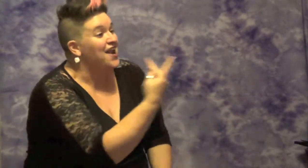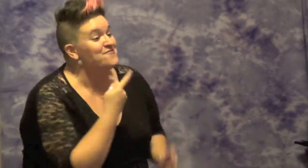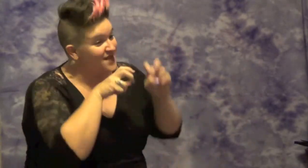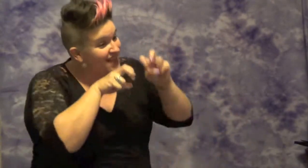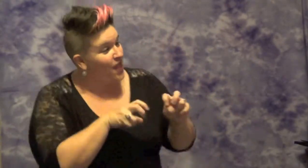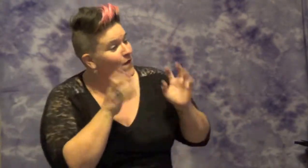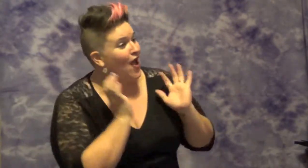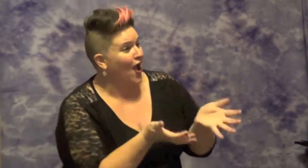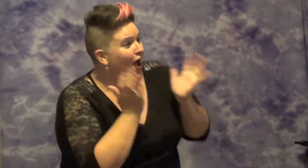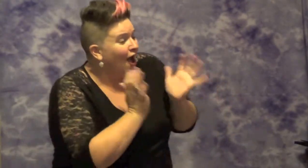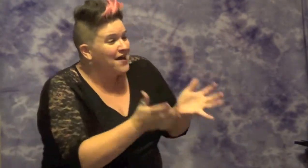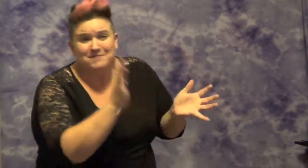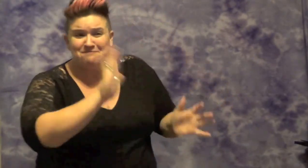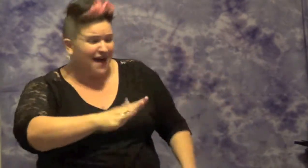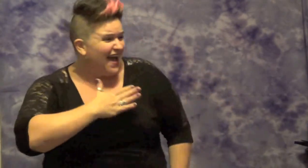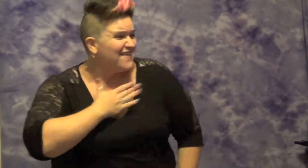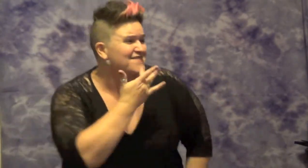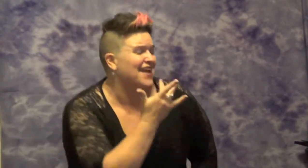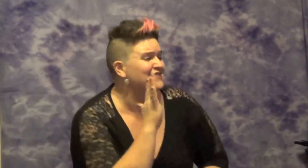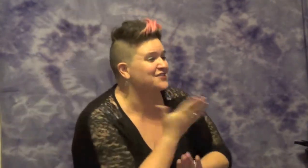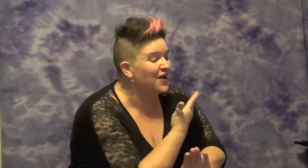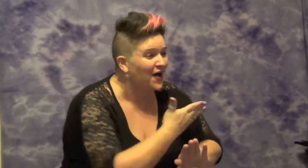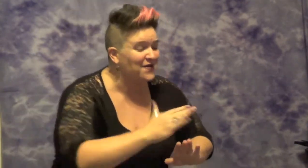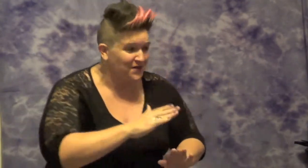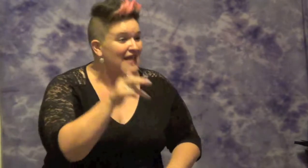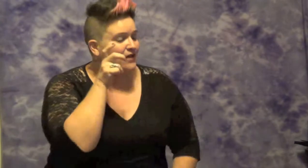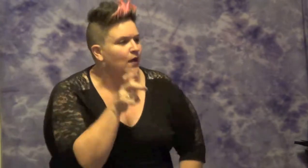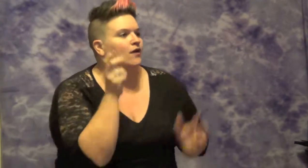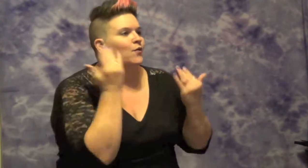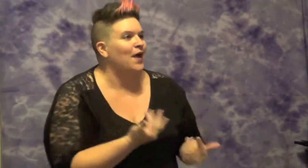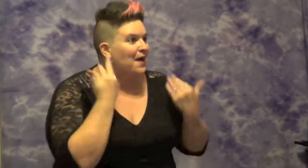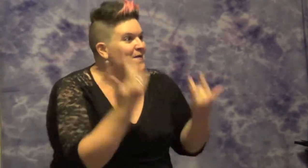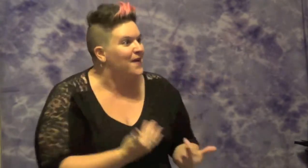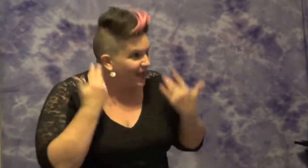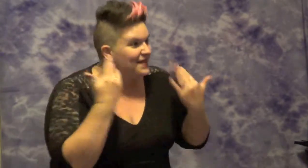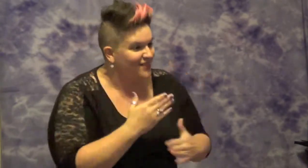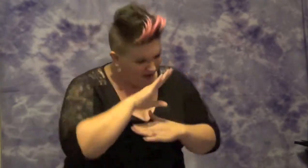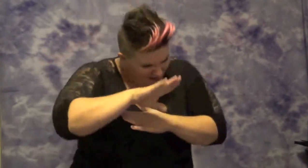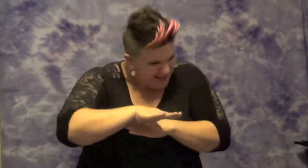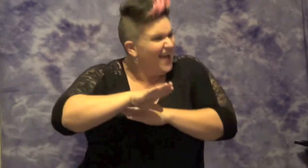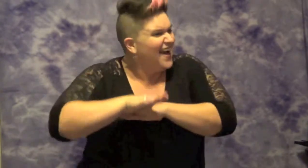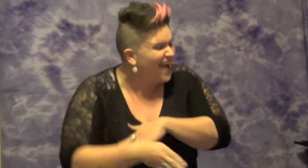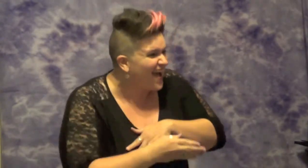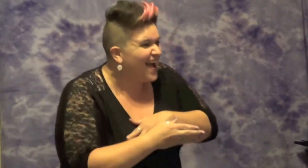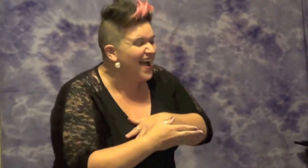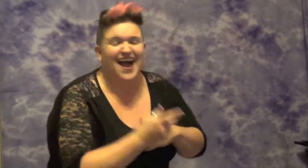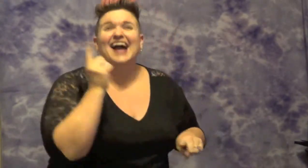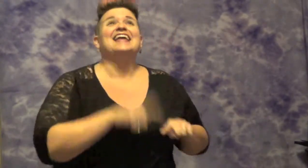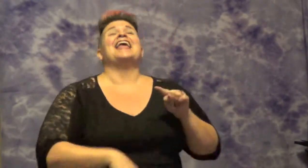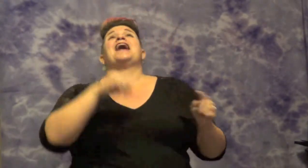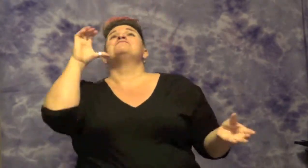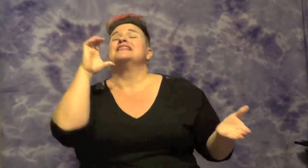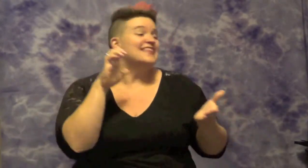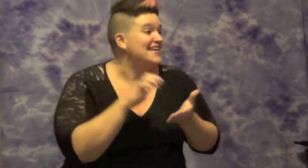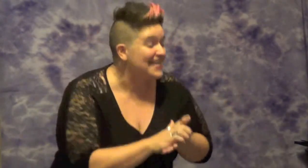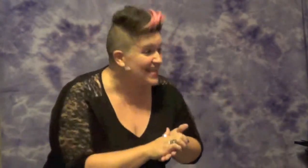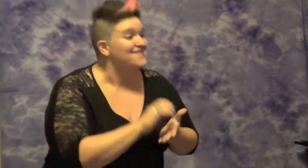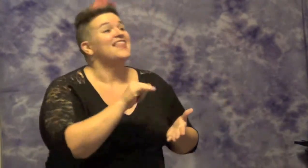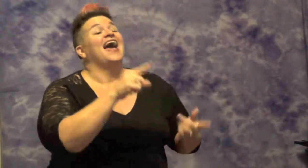this is my song We've been listening to the radio all night long I can't believe that it came back